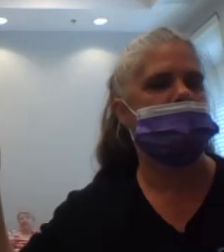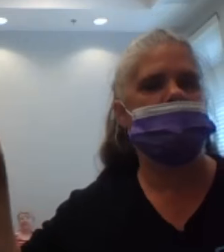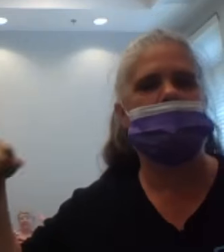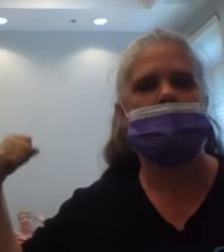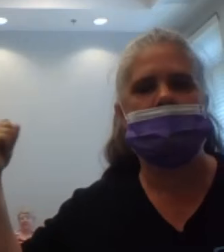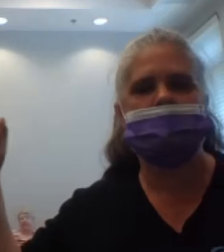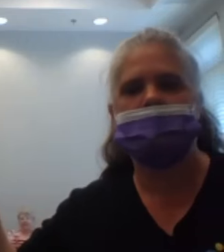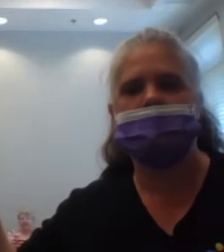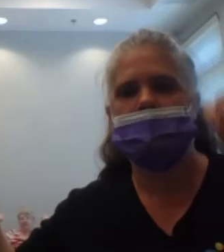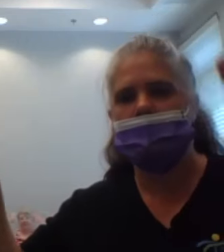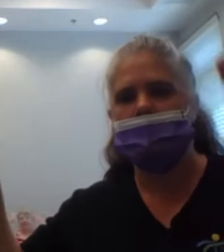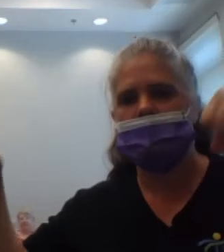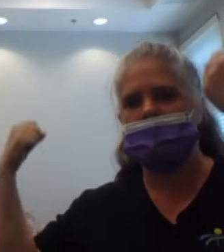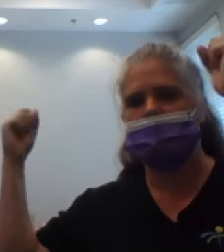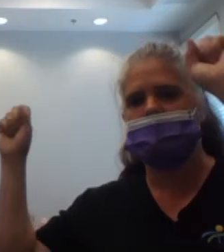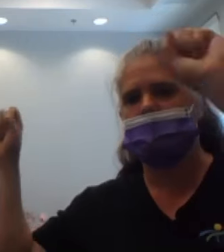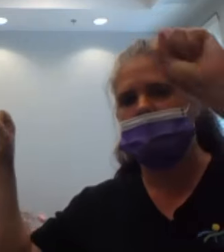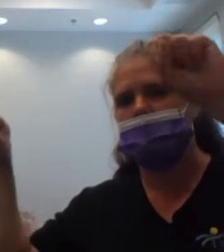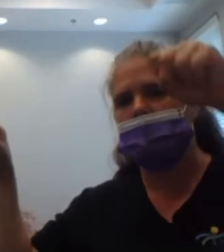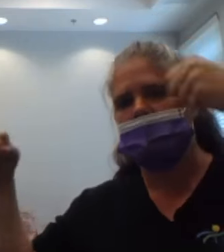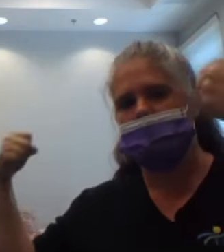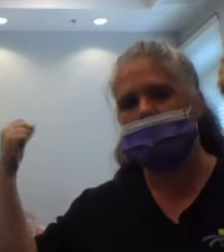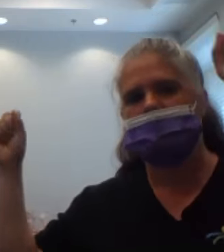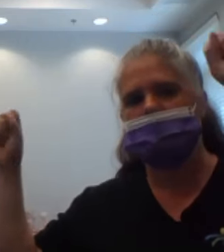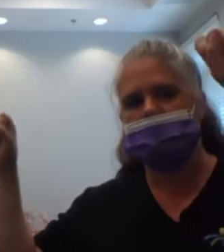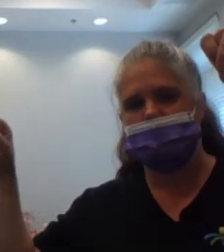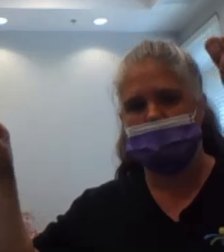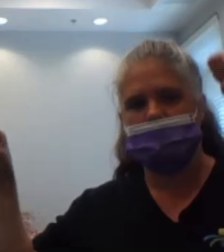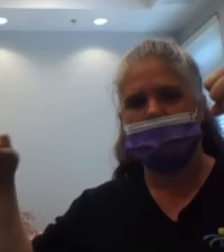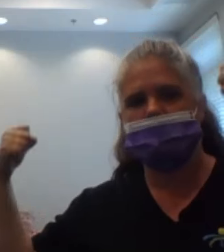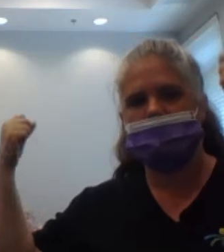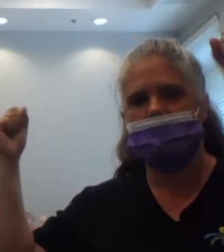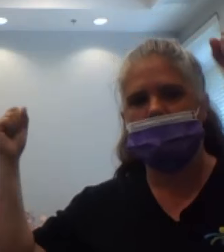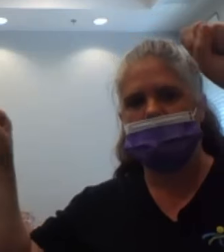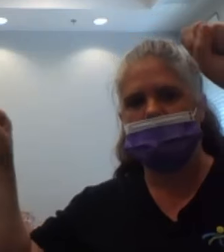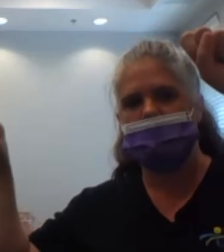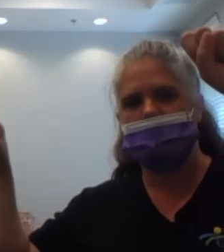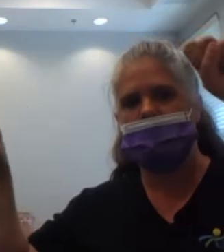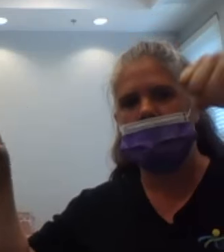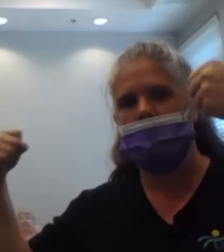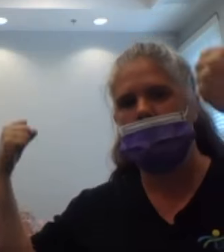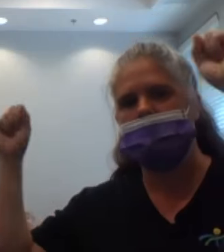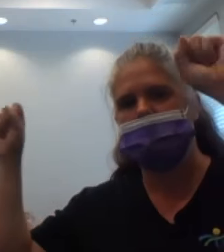14, 15, 16, 17, 18,